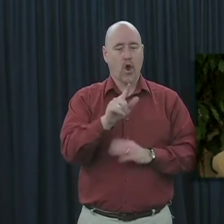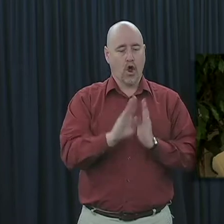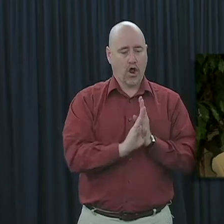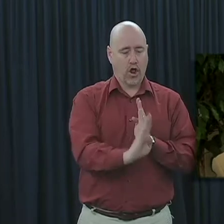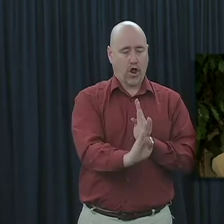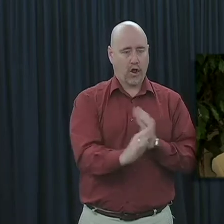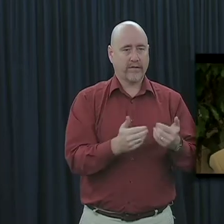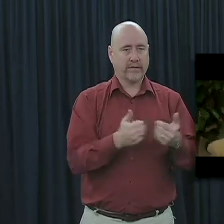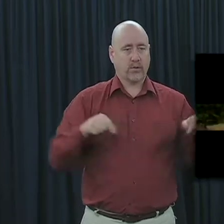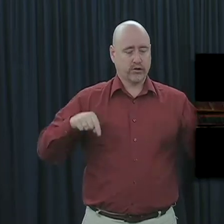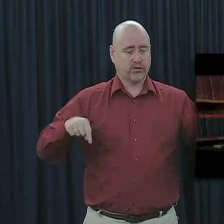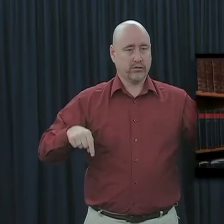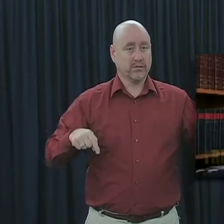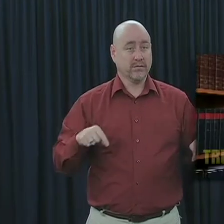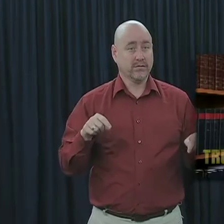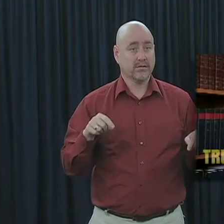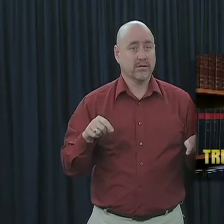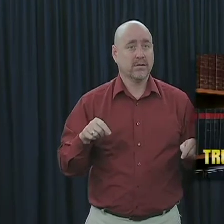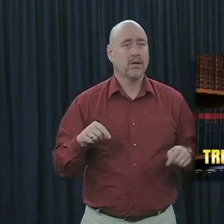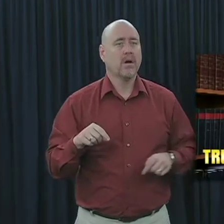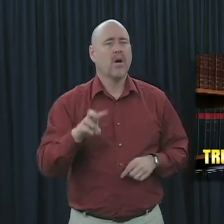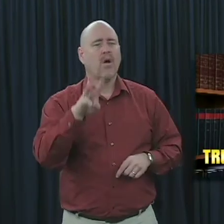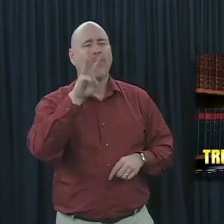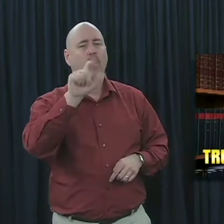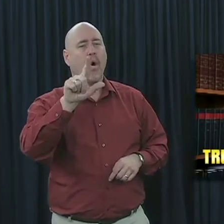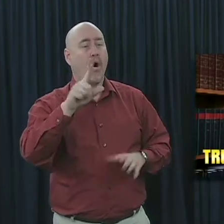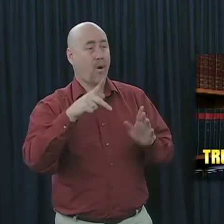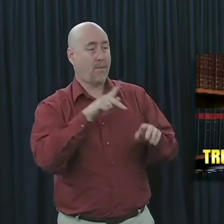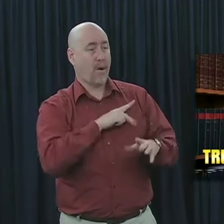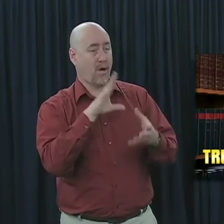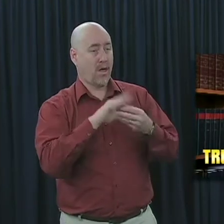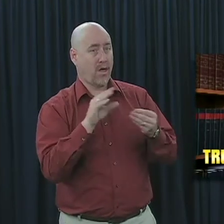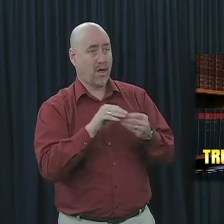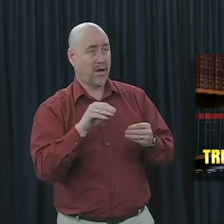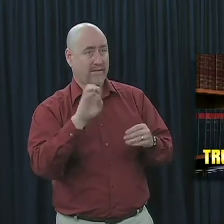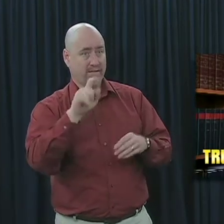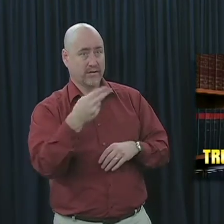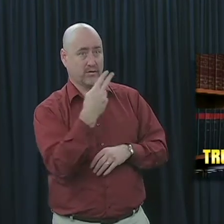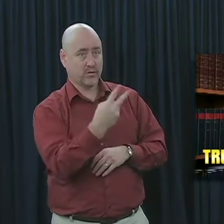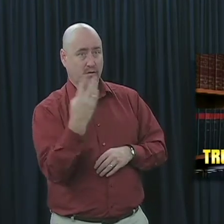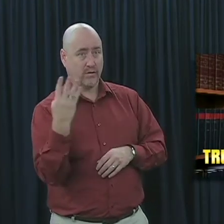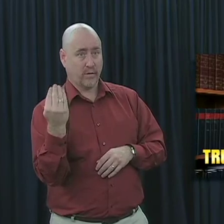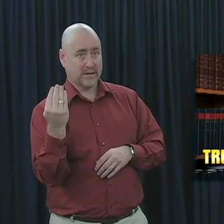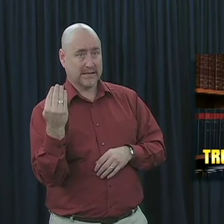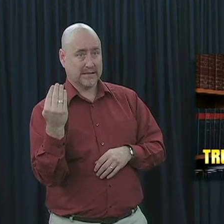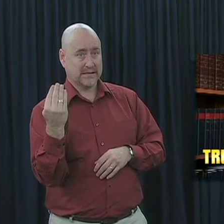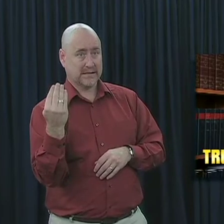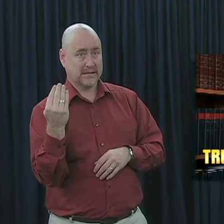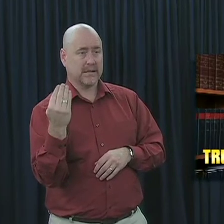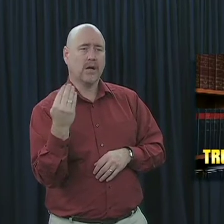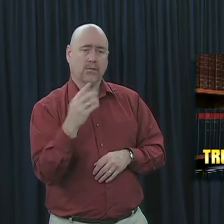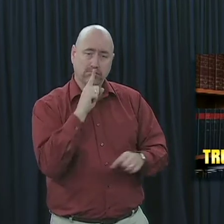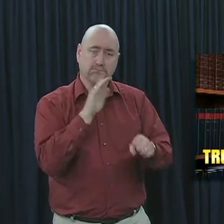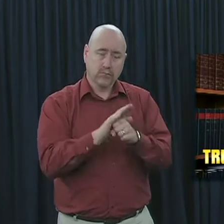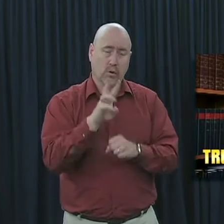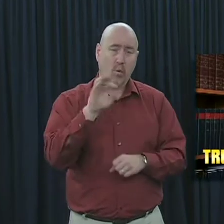of separation. The wall that Paul mentions in Ephesians 2 verse 14 in one sense was a literal wall.